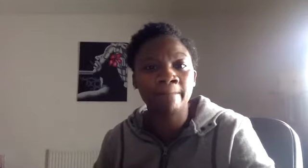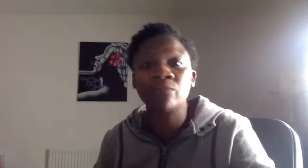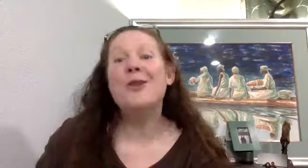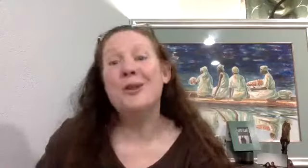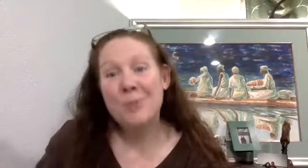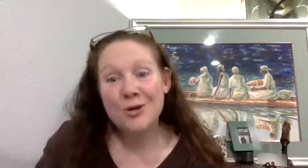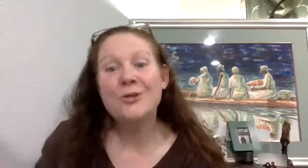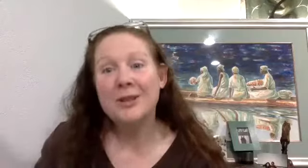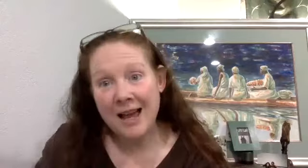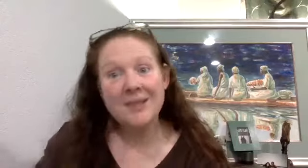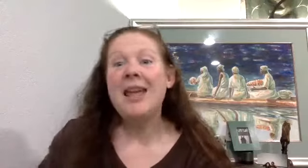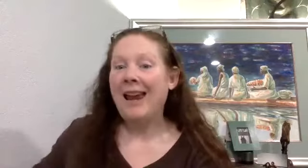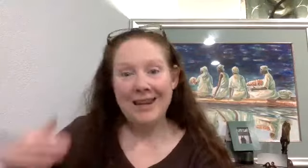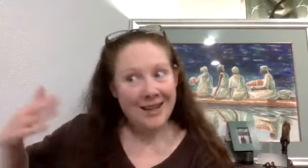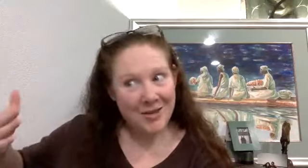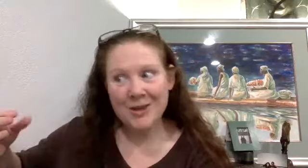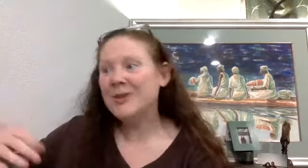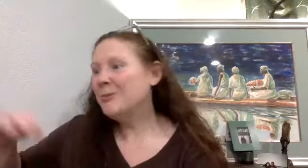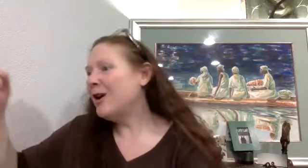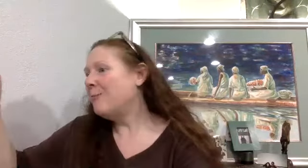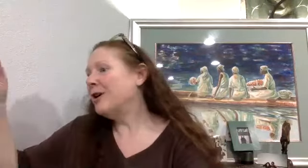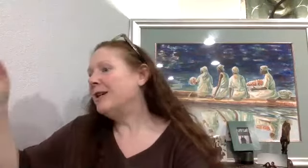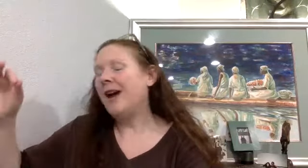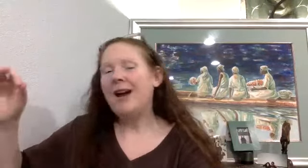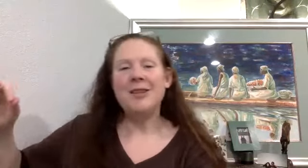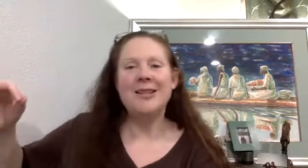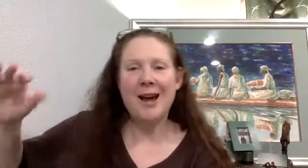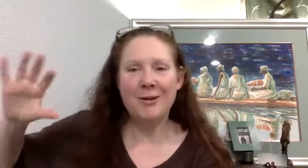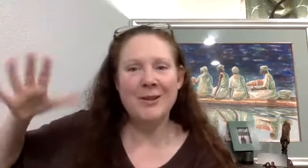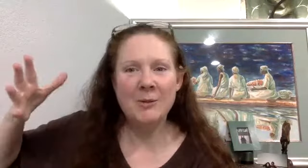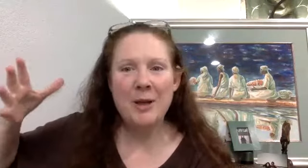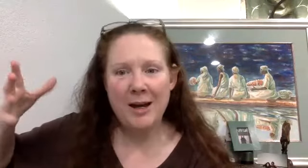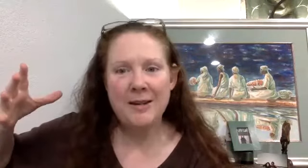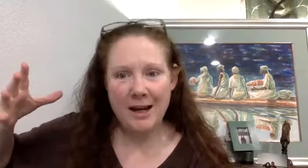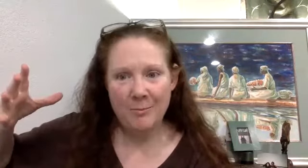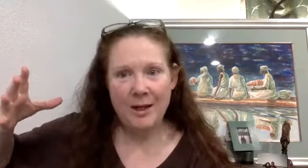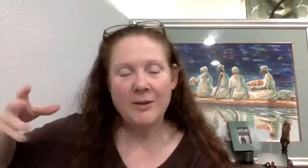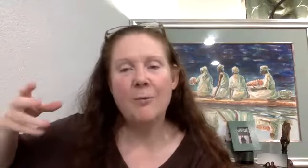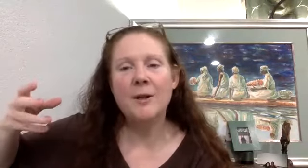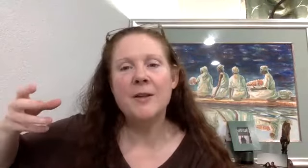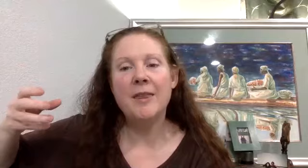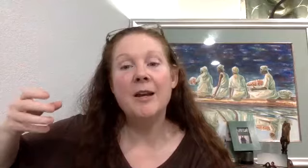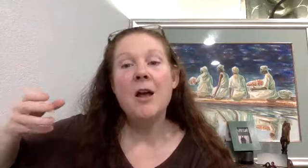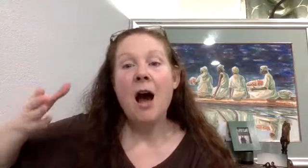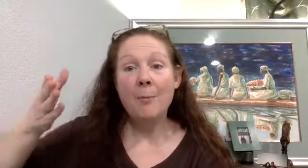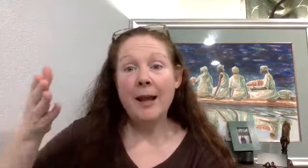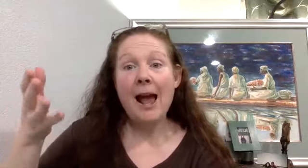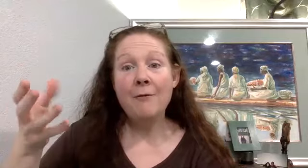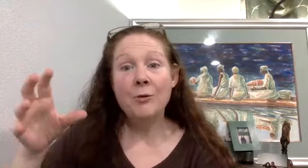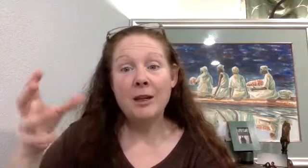Childhood emotional neglect. And this is where we're going to dial this down because this has been about 90 minutes. want to say that I'm going to have you give